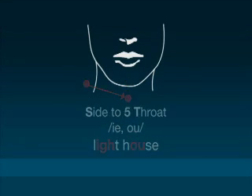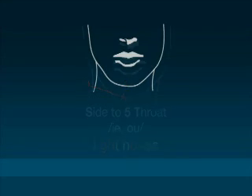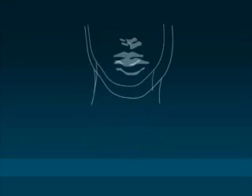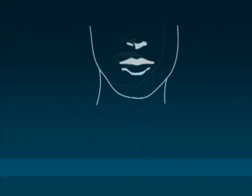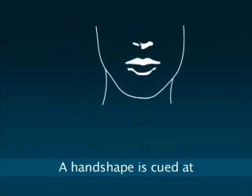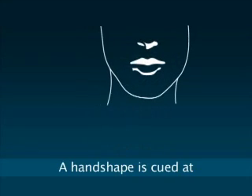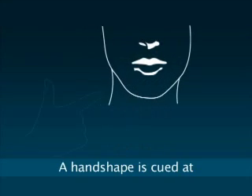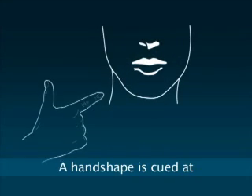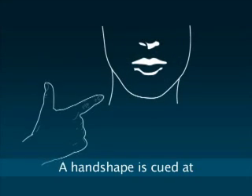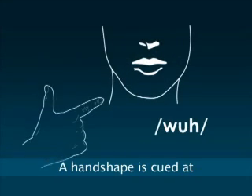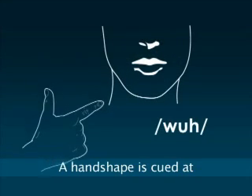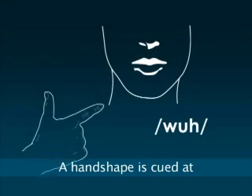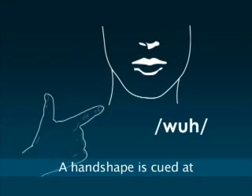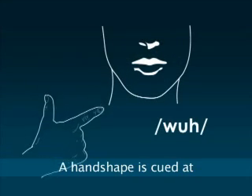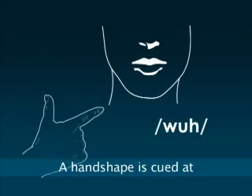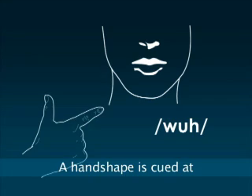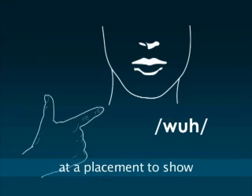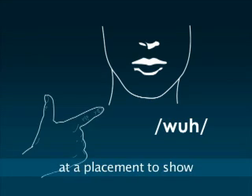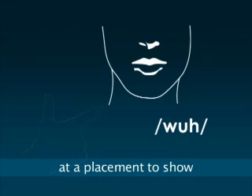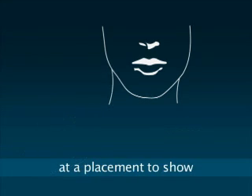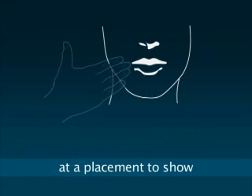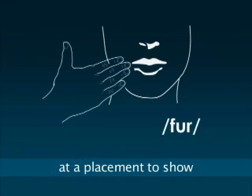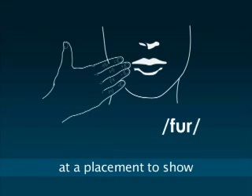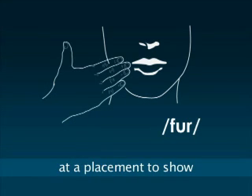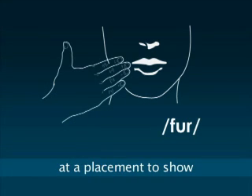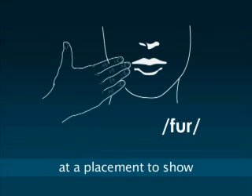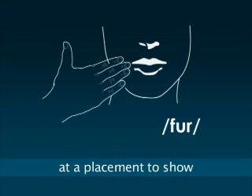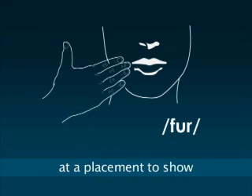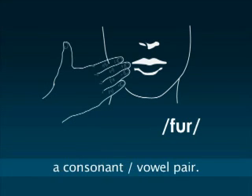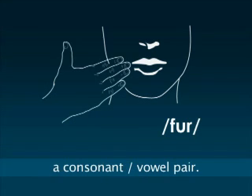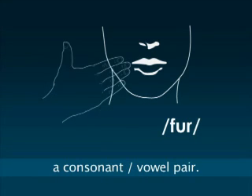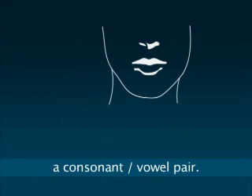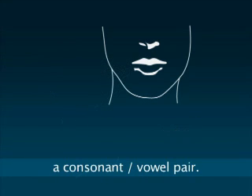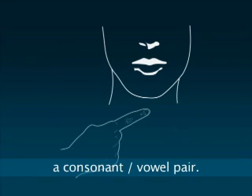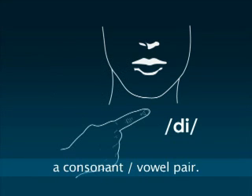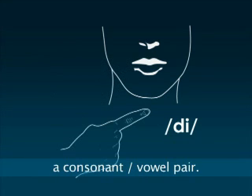A handshape is cued at a placement to show a consonant-vowel pair.